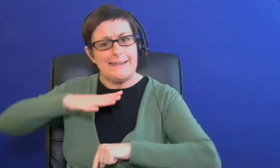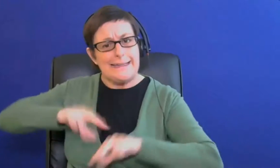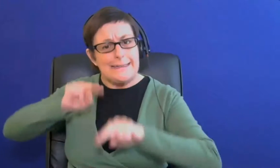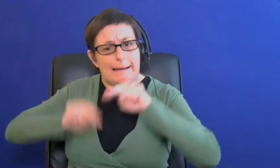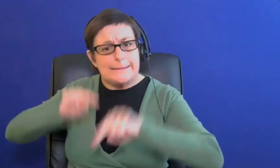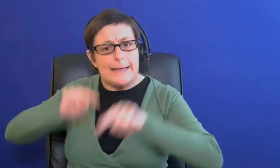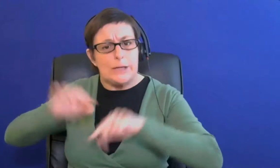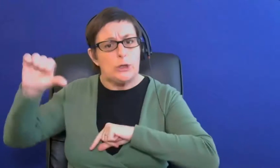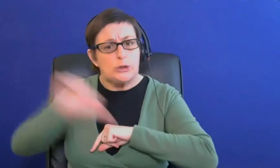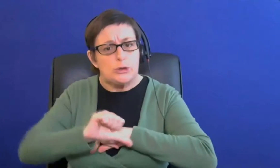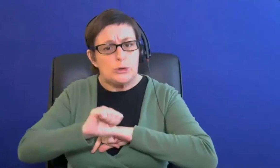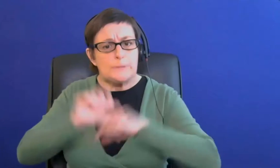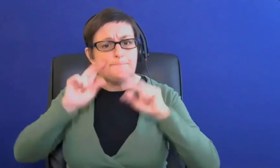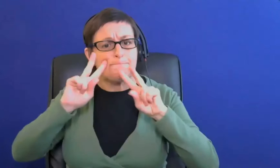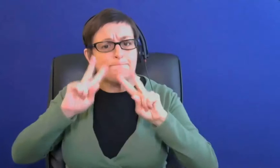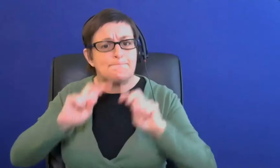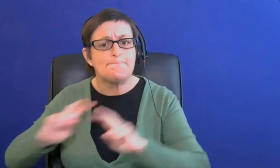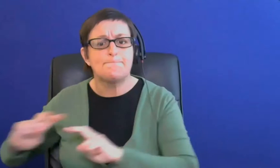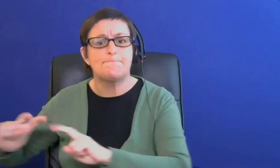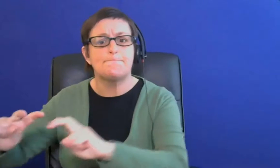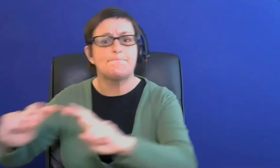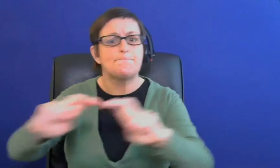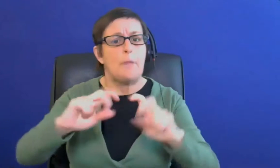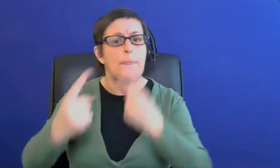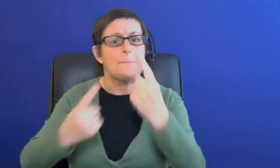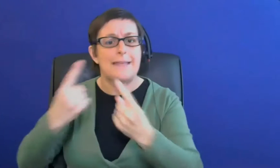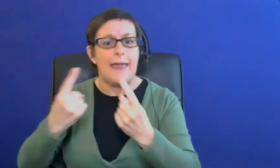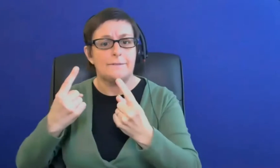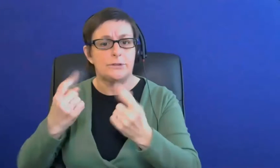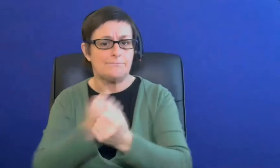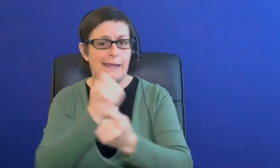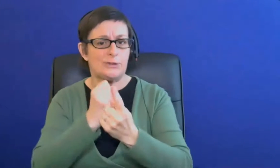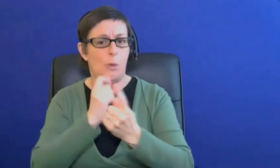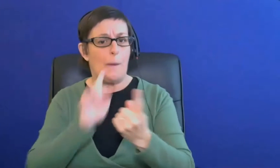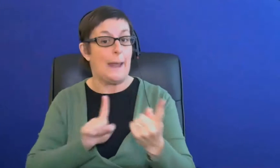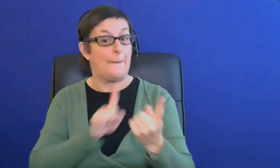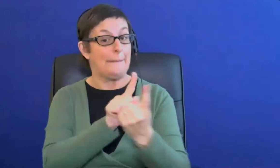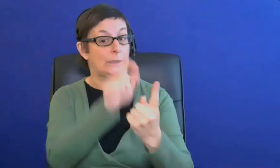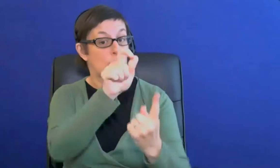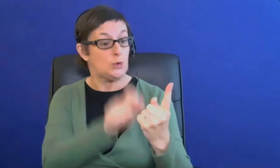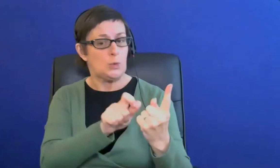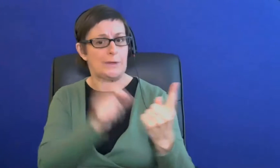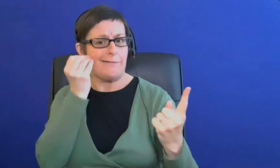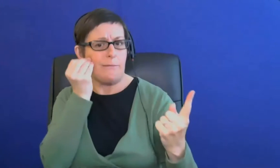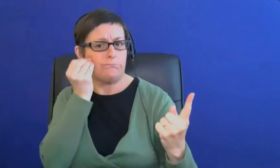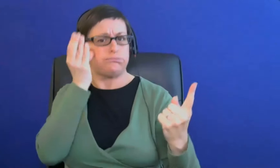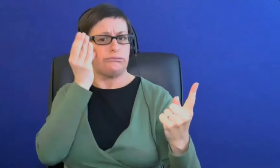student and um something like that would be very very insightful but it wouldn't it wouldn't be evidence for for the process